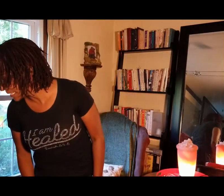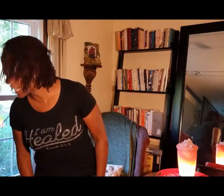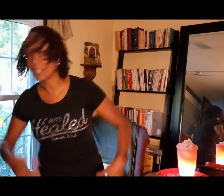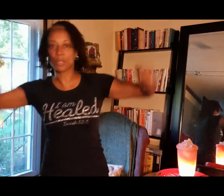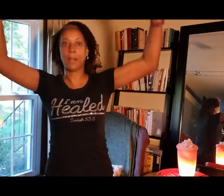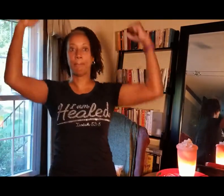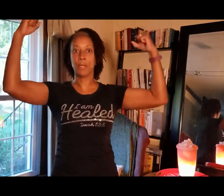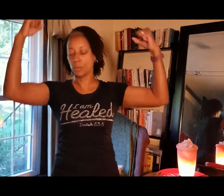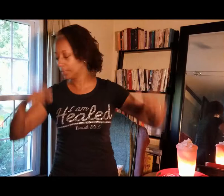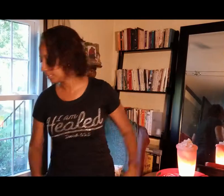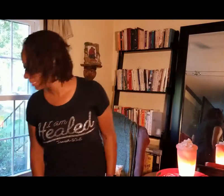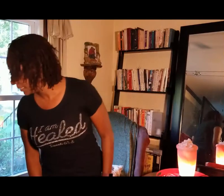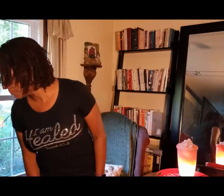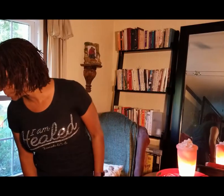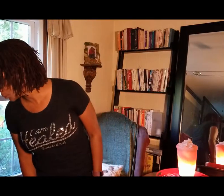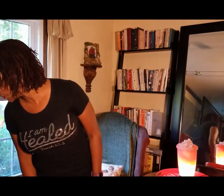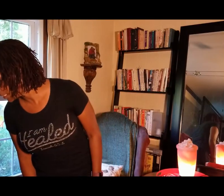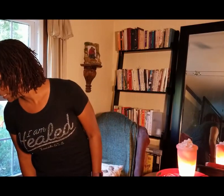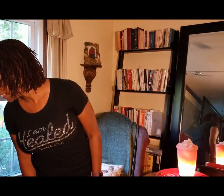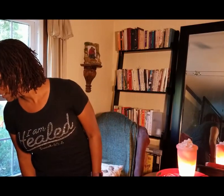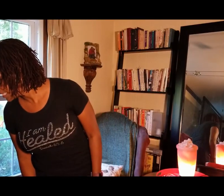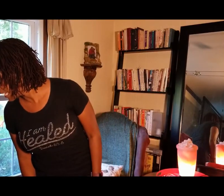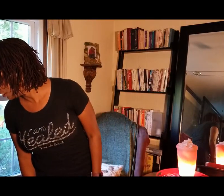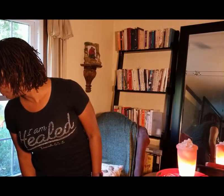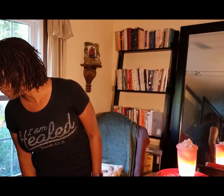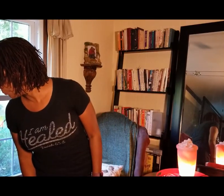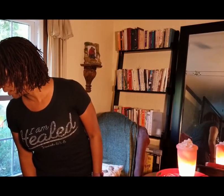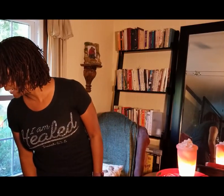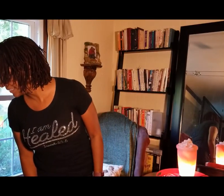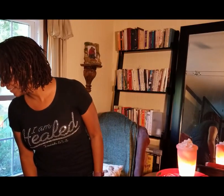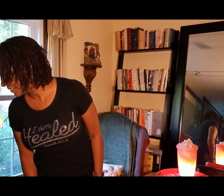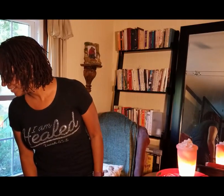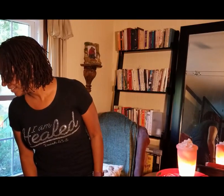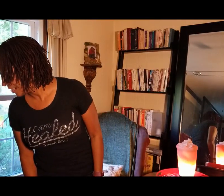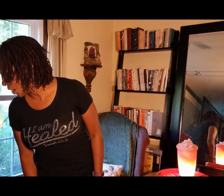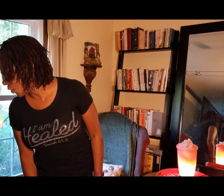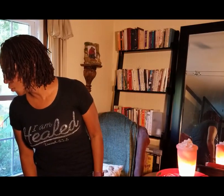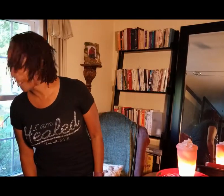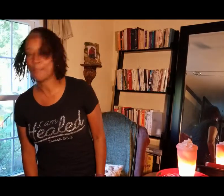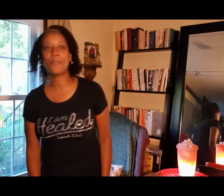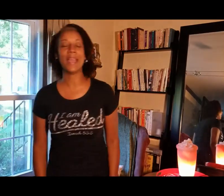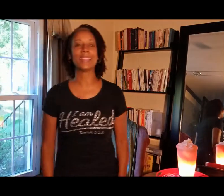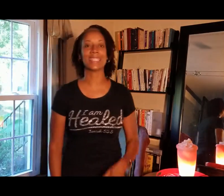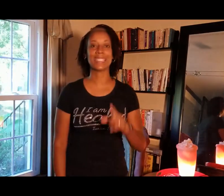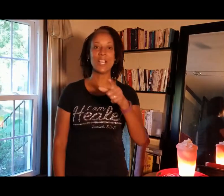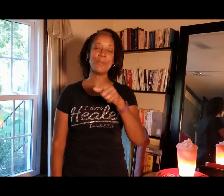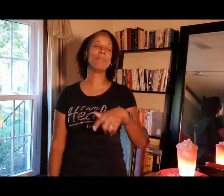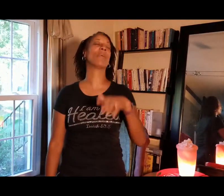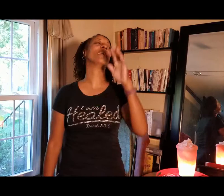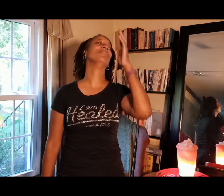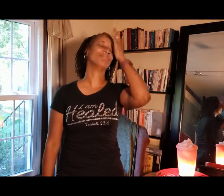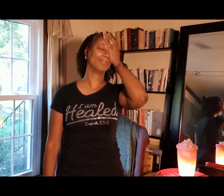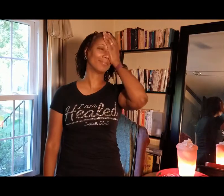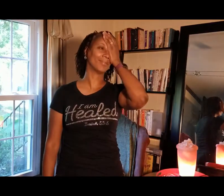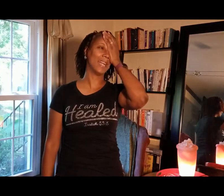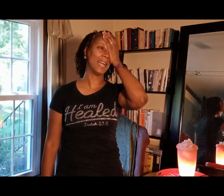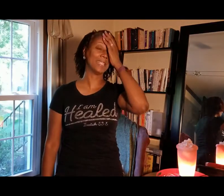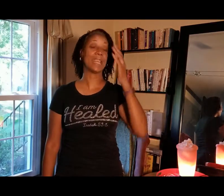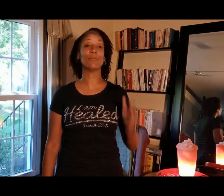Mitochondria. Boom. Muscles. Cell membrane. Oh, I'm, the cell membrane. I did that.